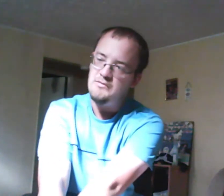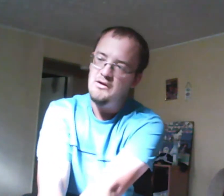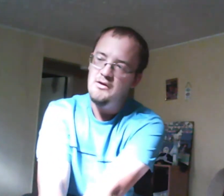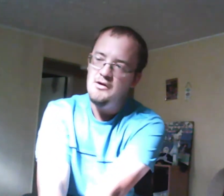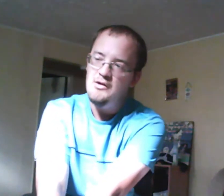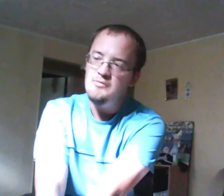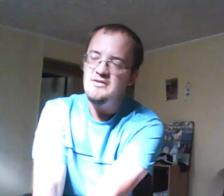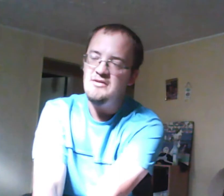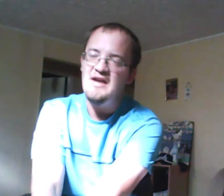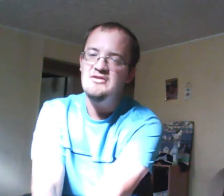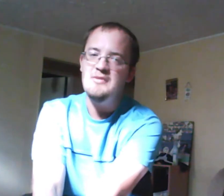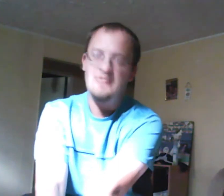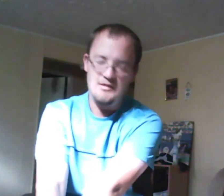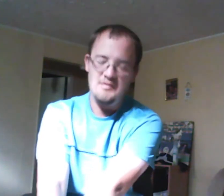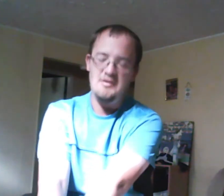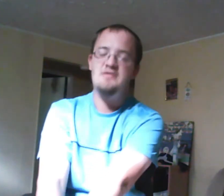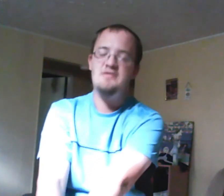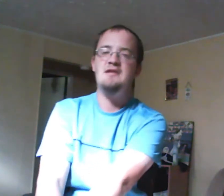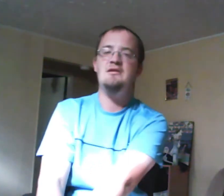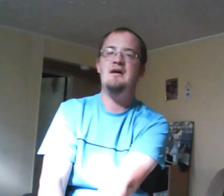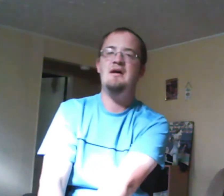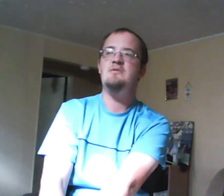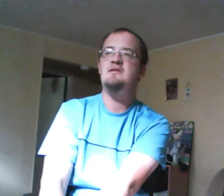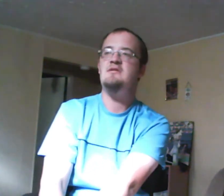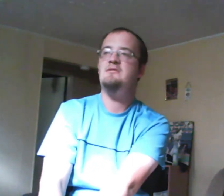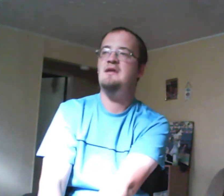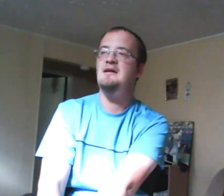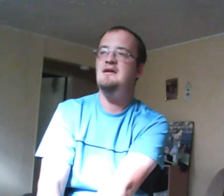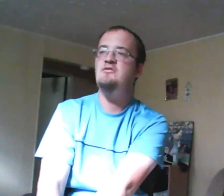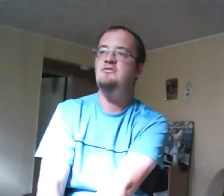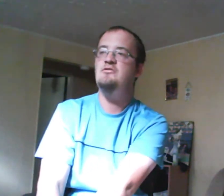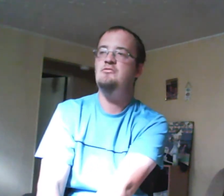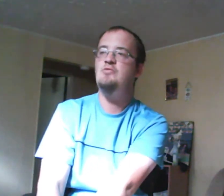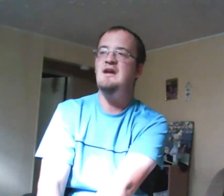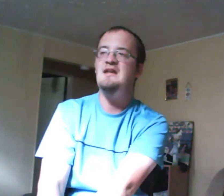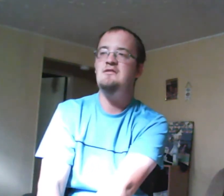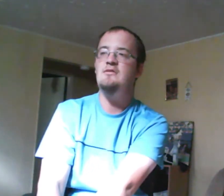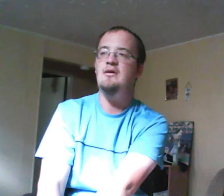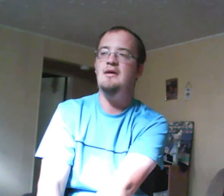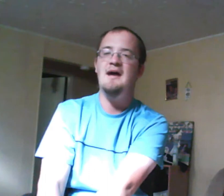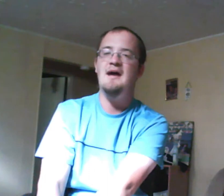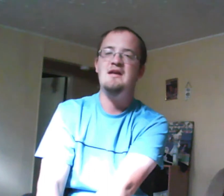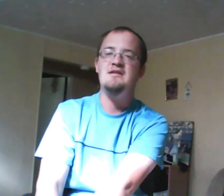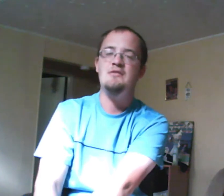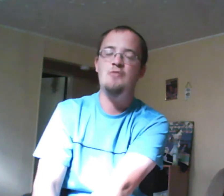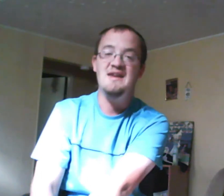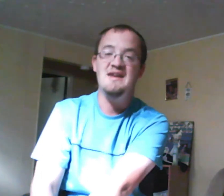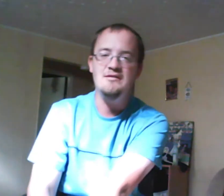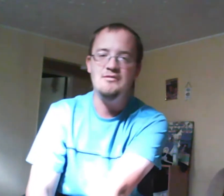but the fact of the matter is that Miles was a decent guy he goes to writing school I thought he said writing school R